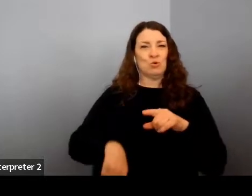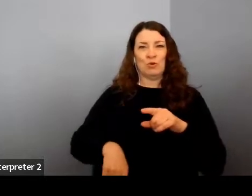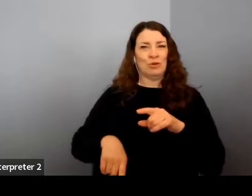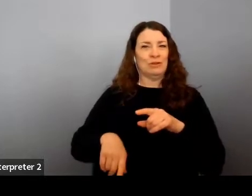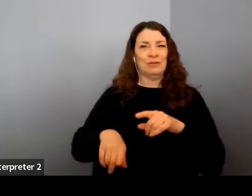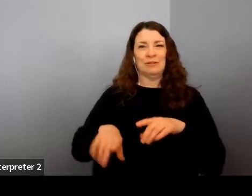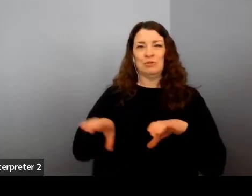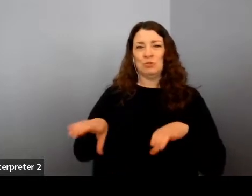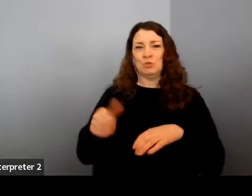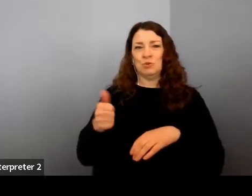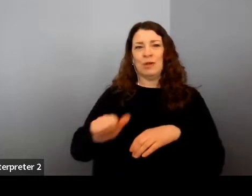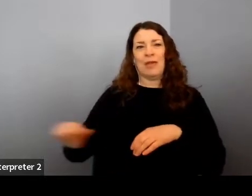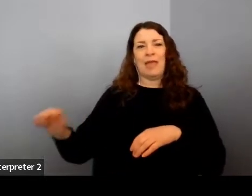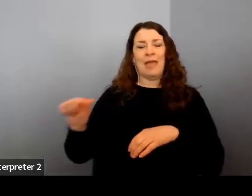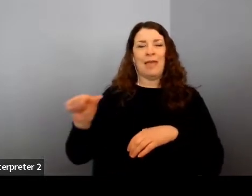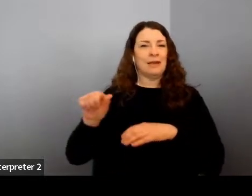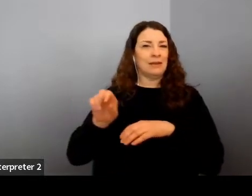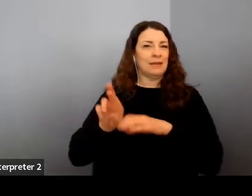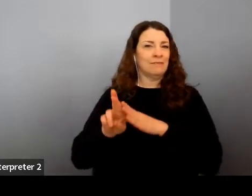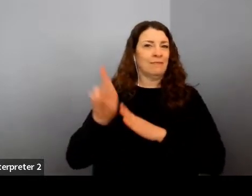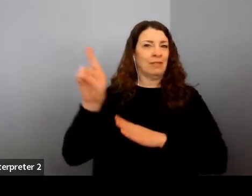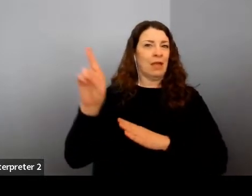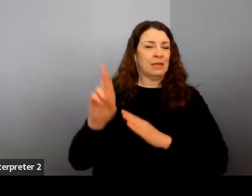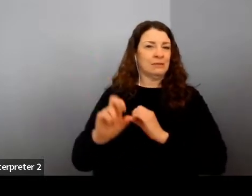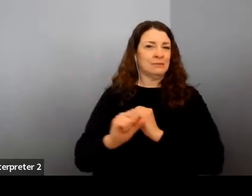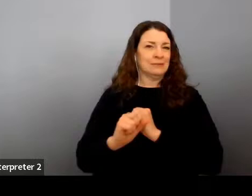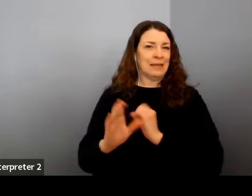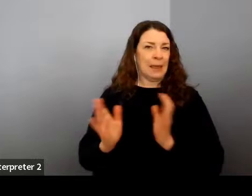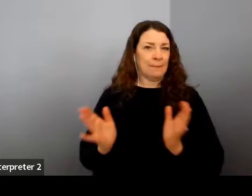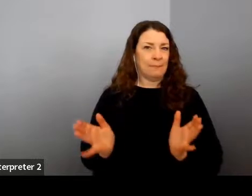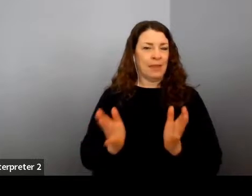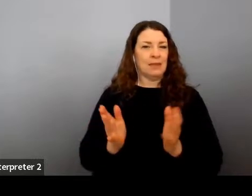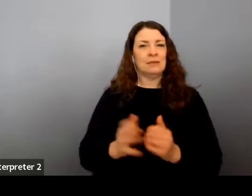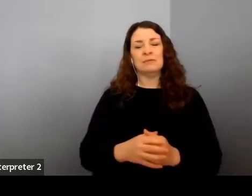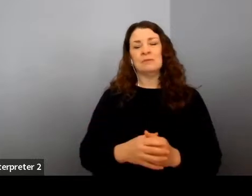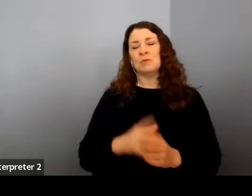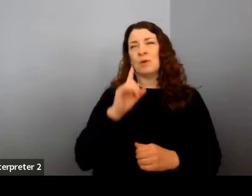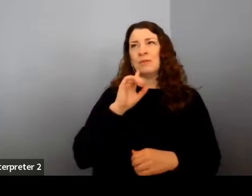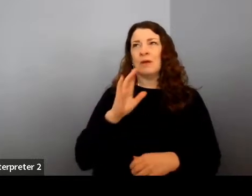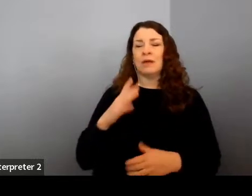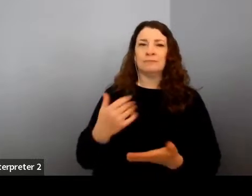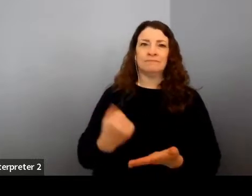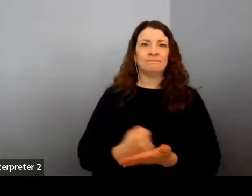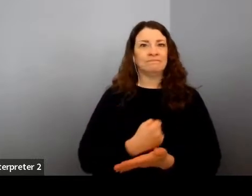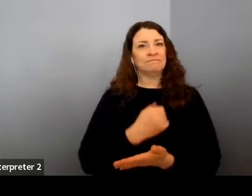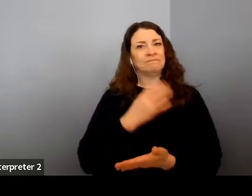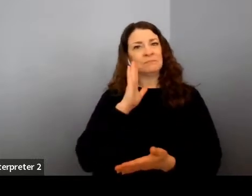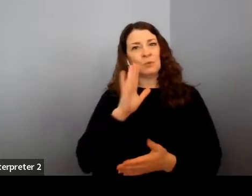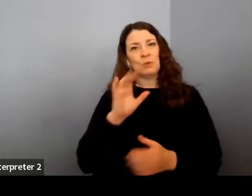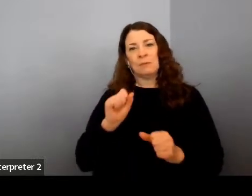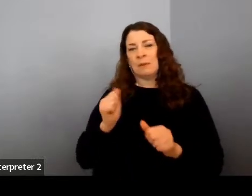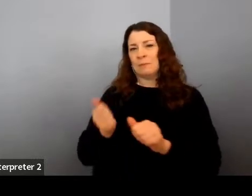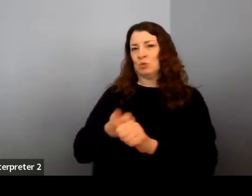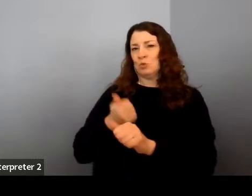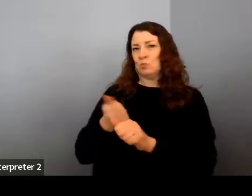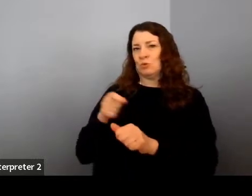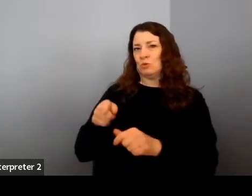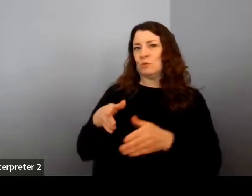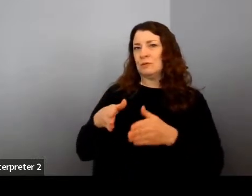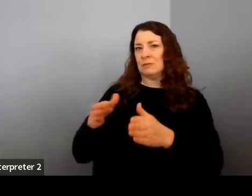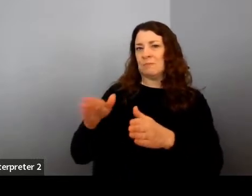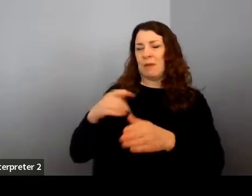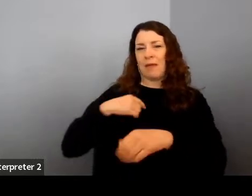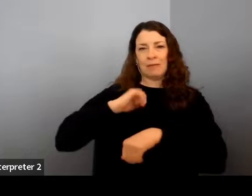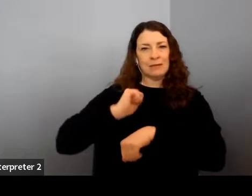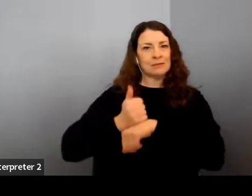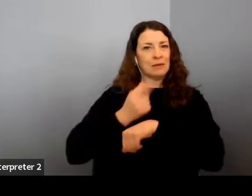campaigns and having those moments of like, gosh, am I going to be able to pursue this path that I've set out for myself or feeling like I